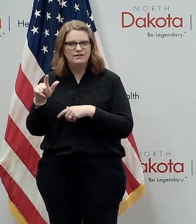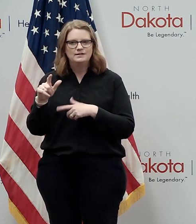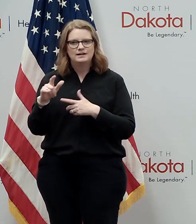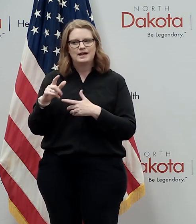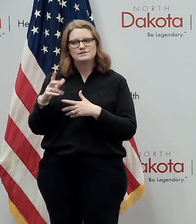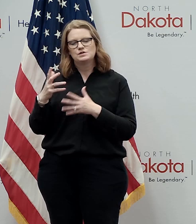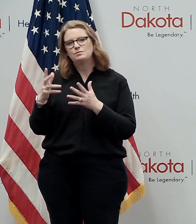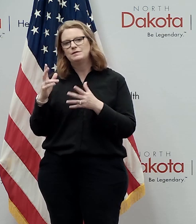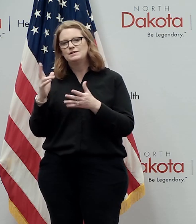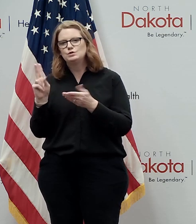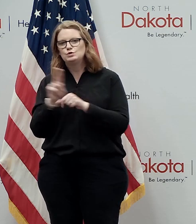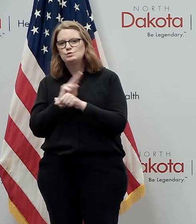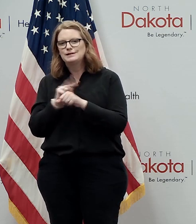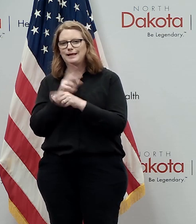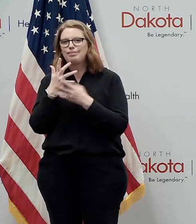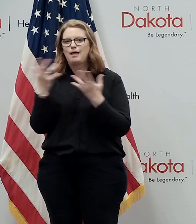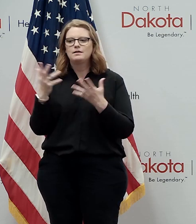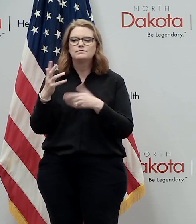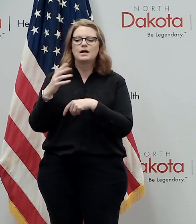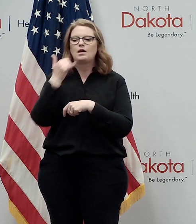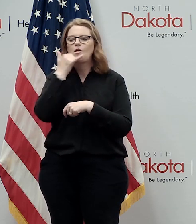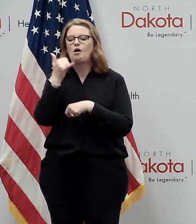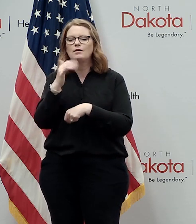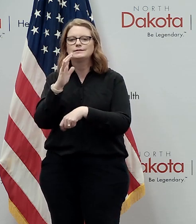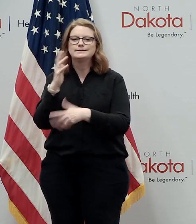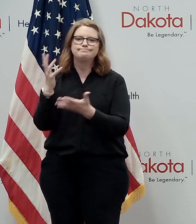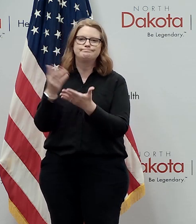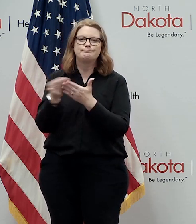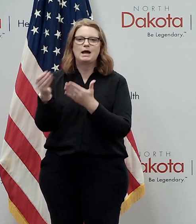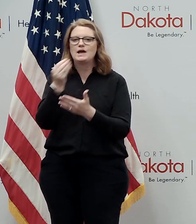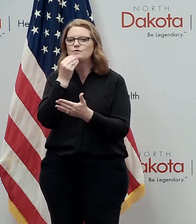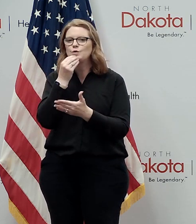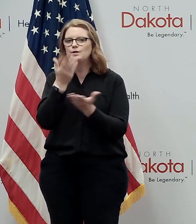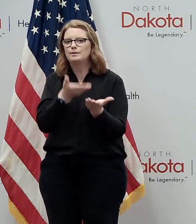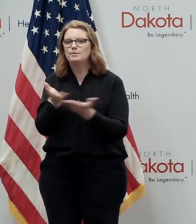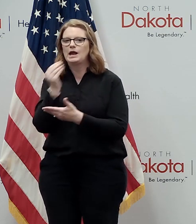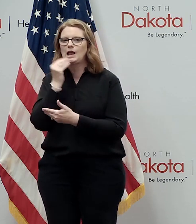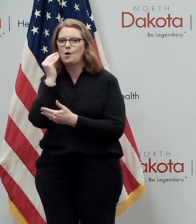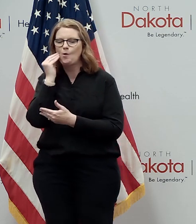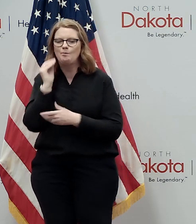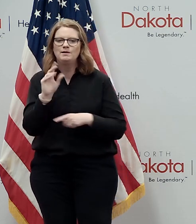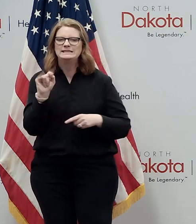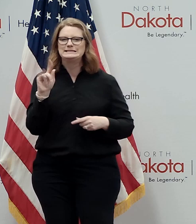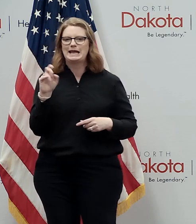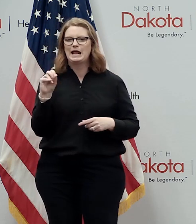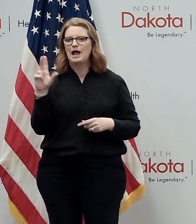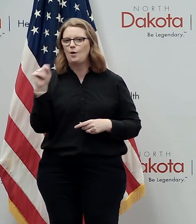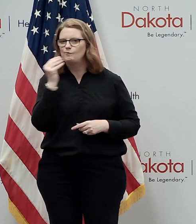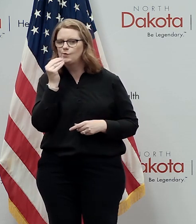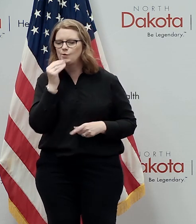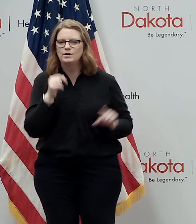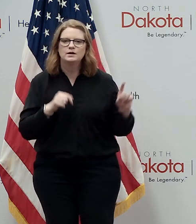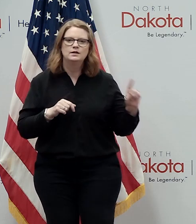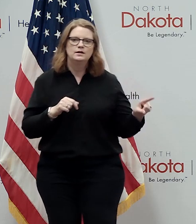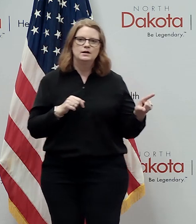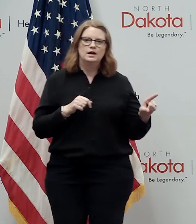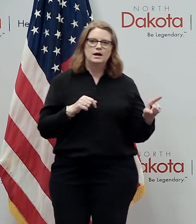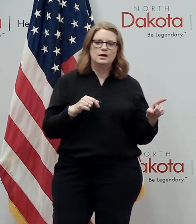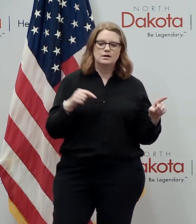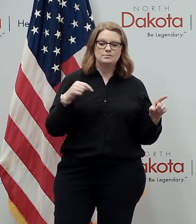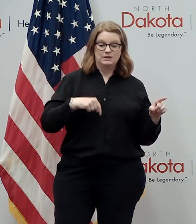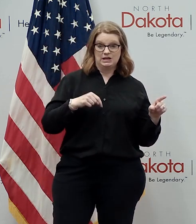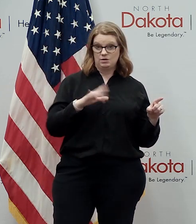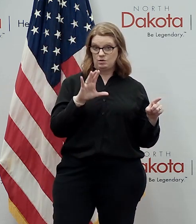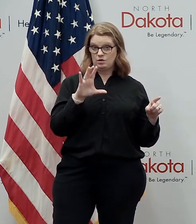working very well um in answer to your question when you think about what we know about covet